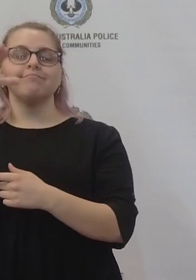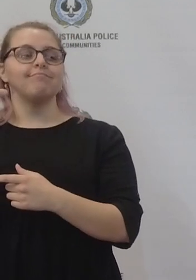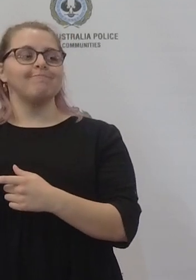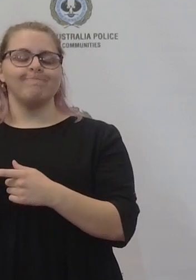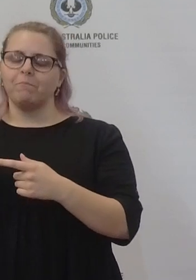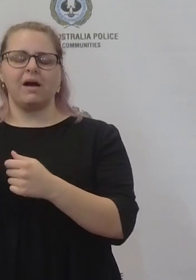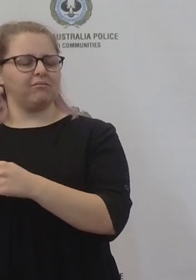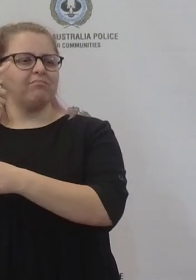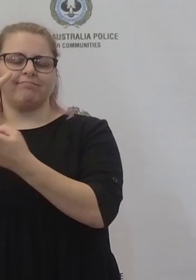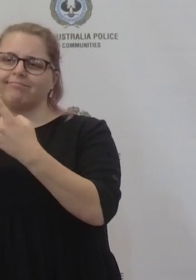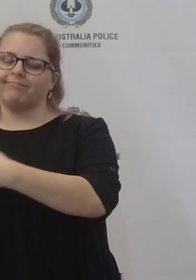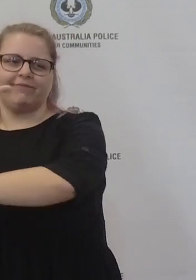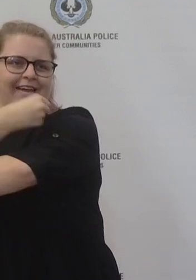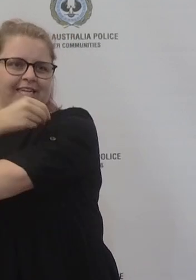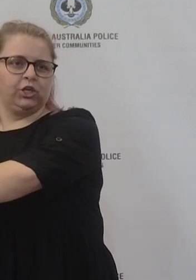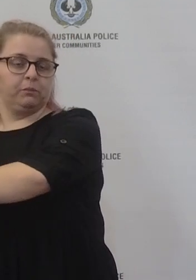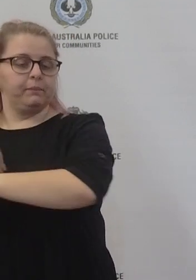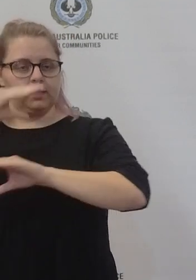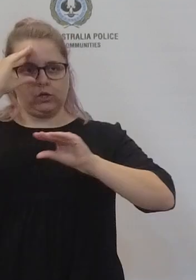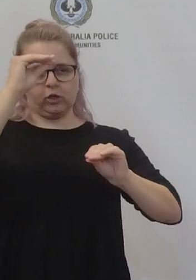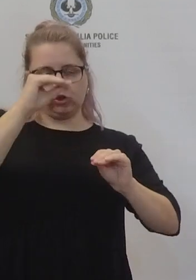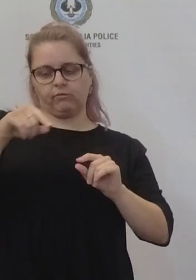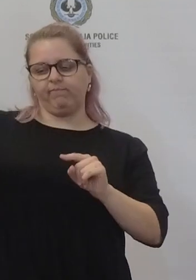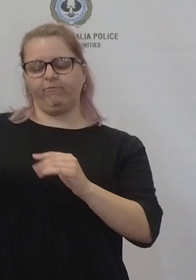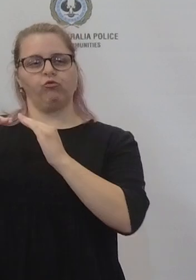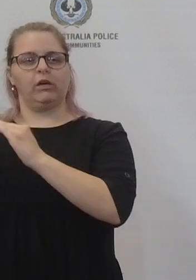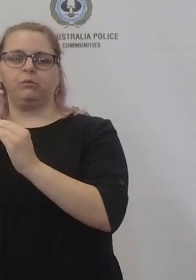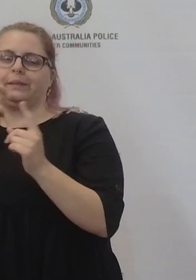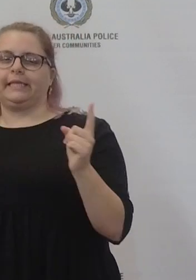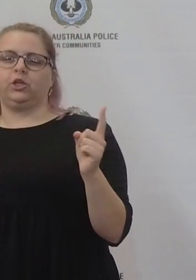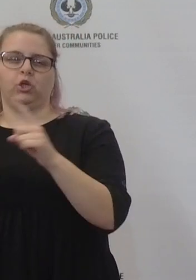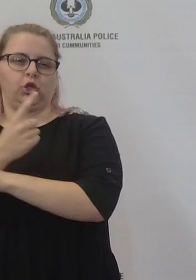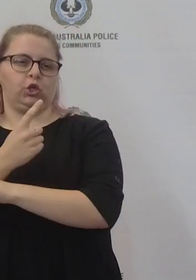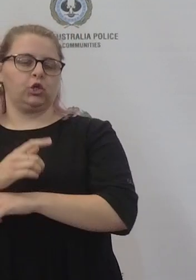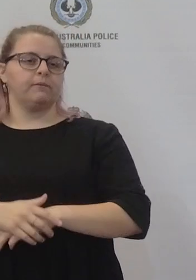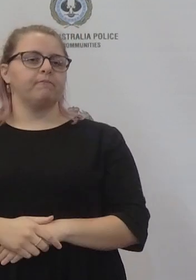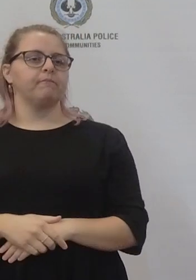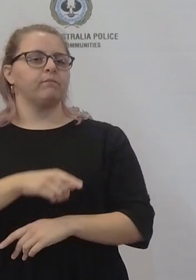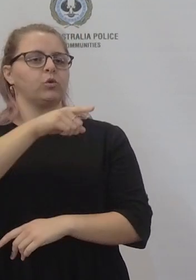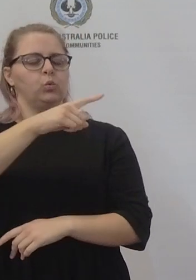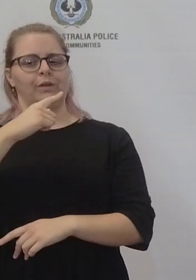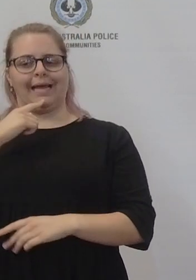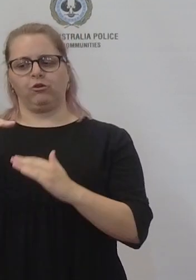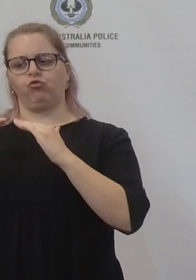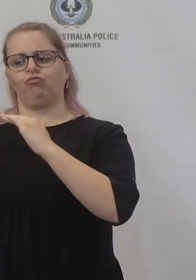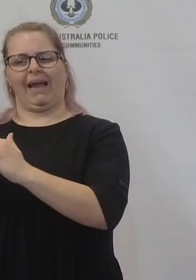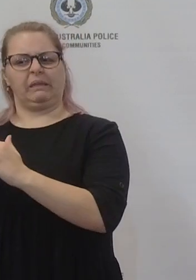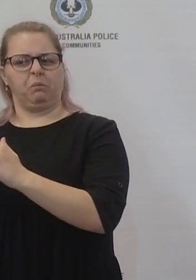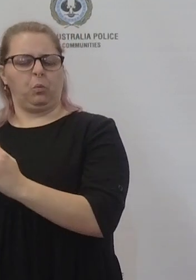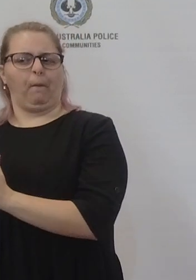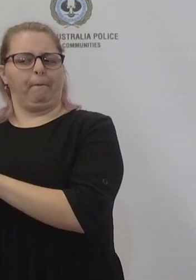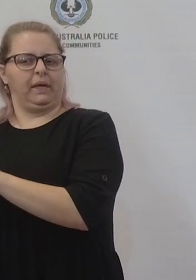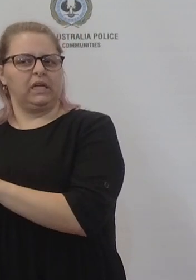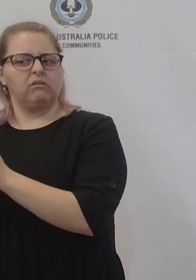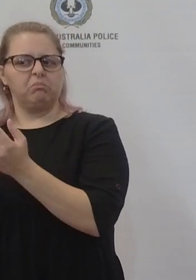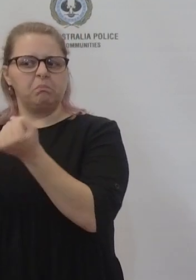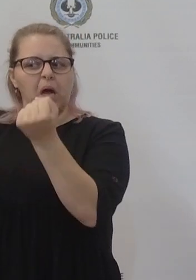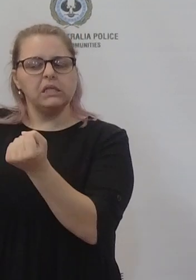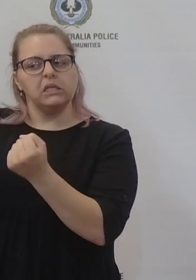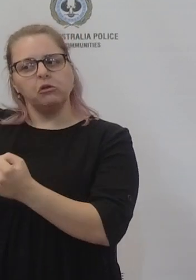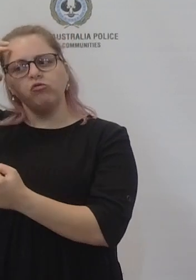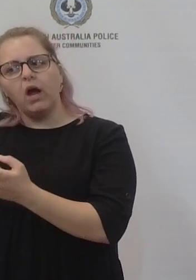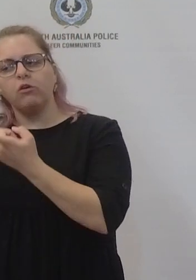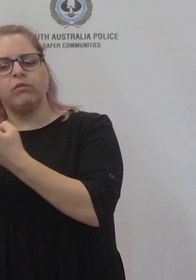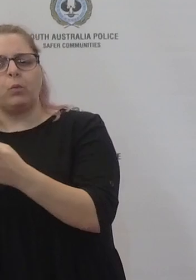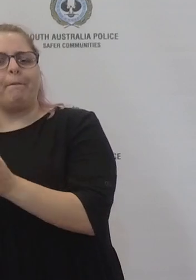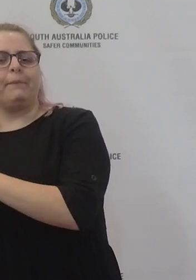required. Can you give us a list of all of those people in the passenger transport sector that's quite a broad term? Well it includes yes sorry